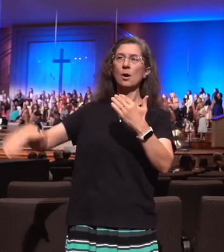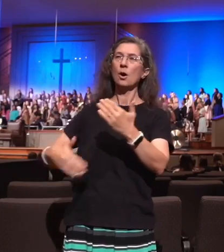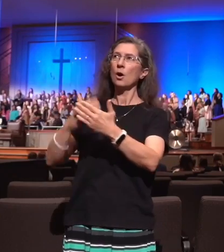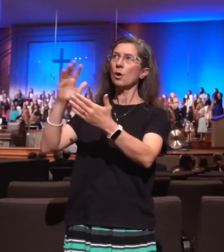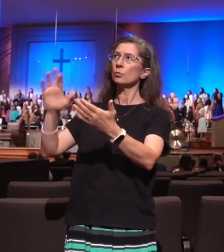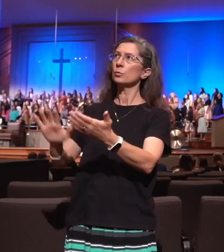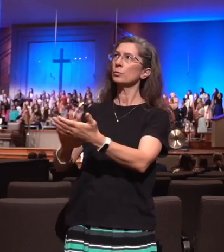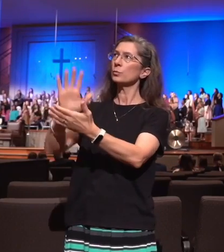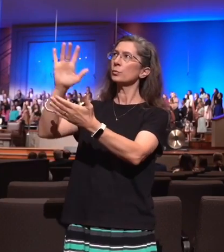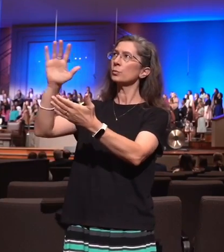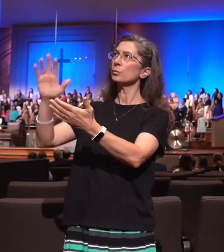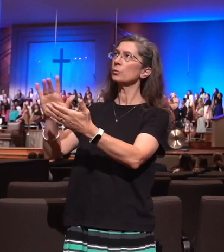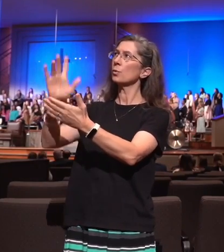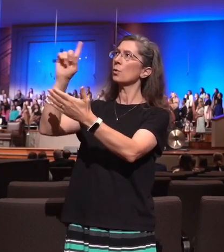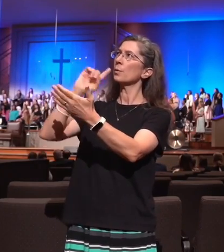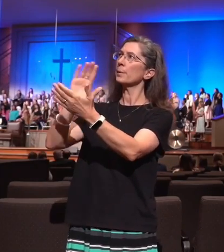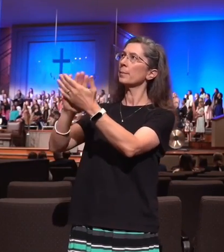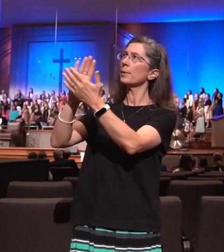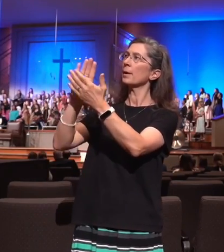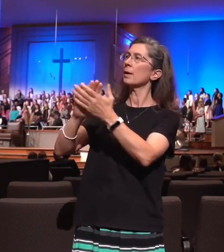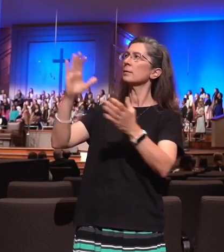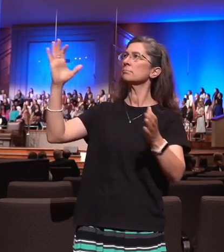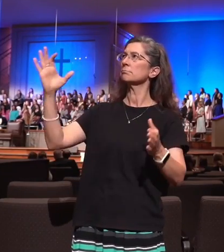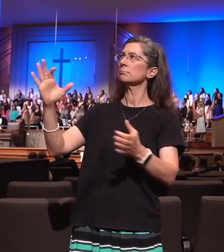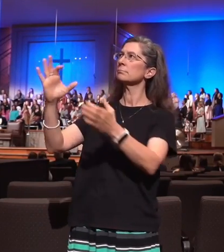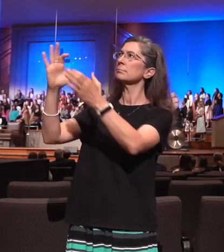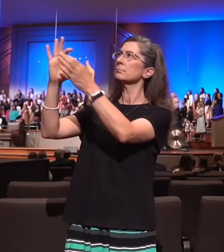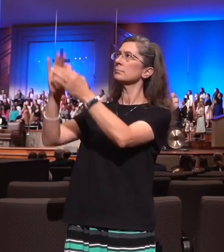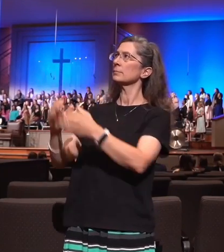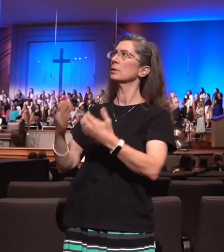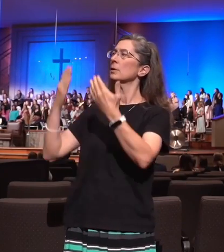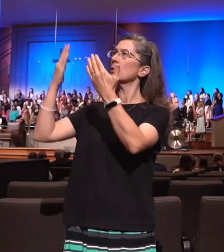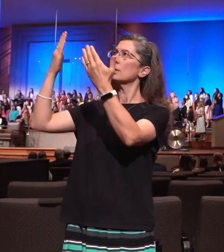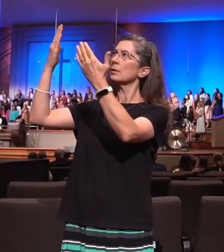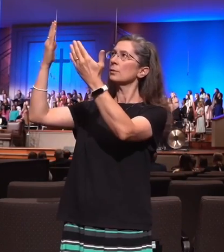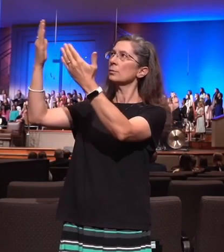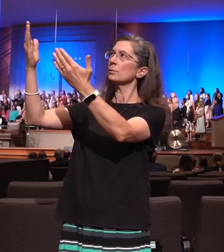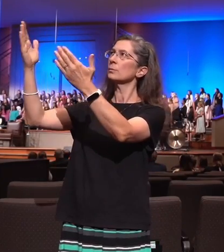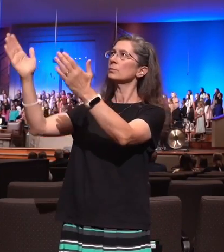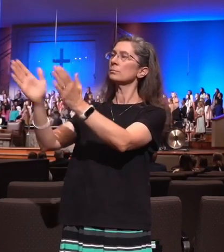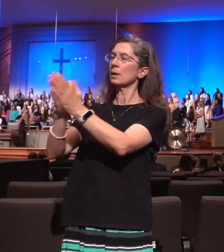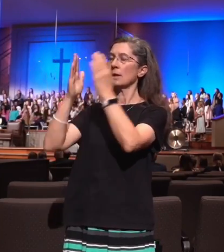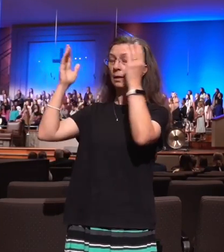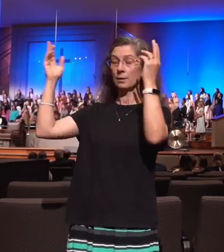with every hallelujah. Alleluia, alleluia,